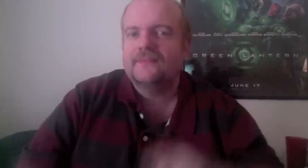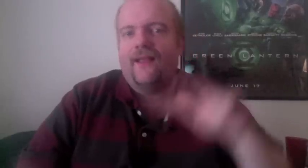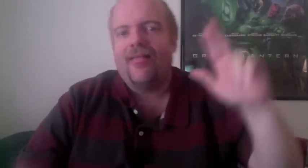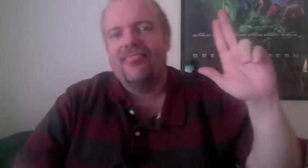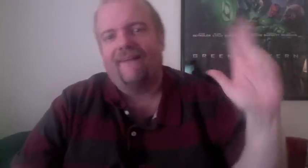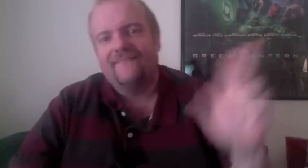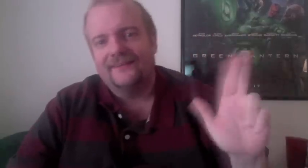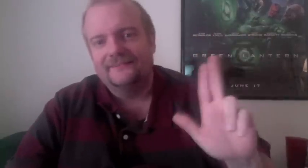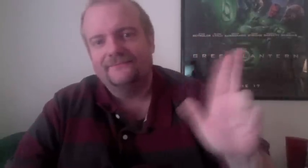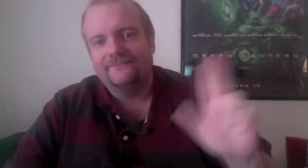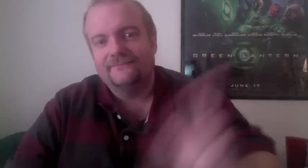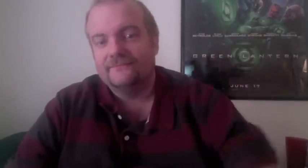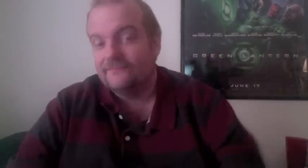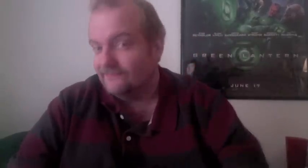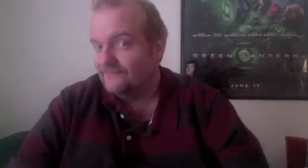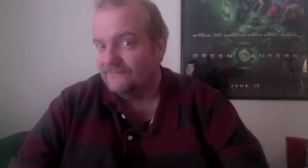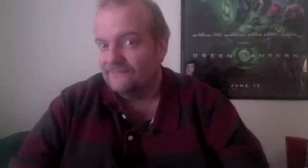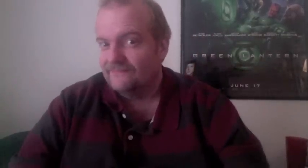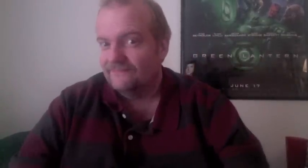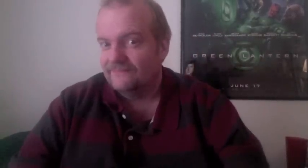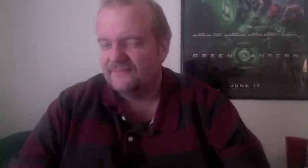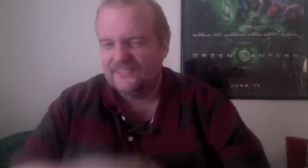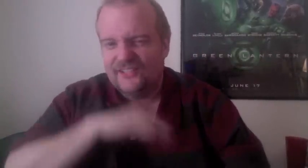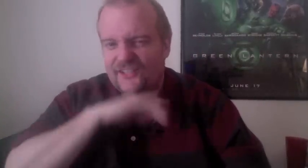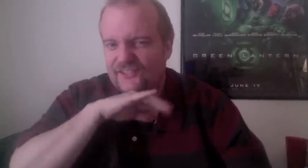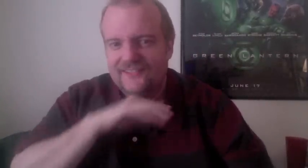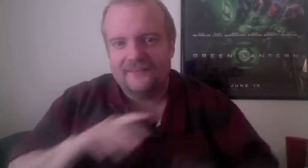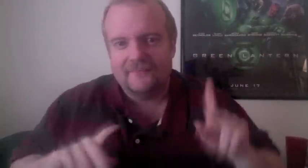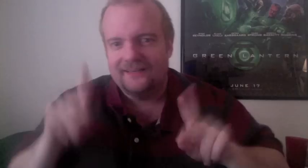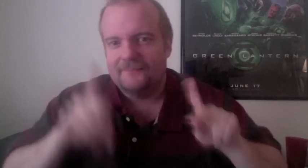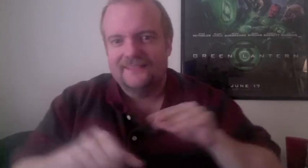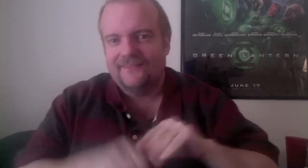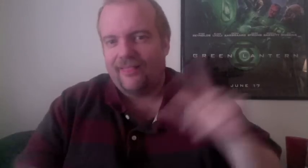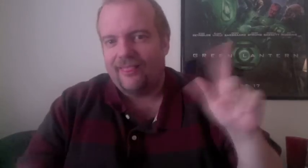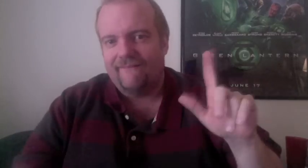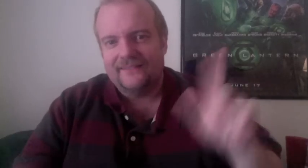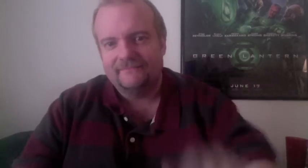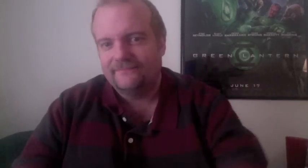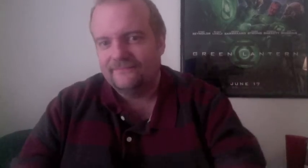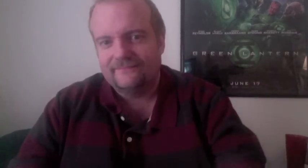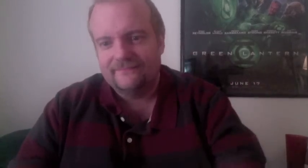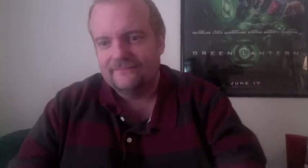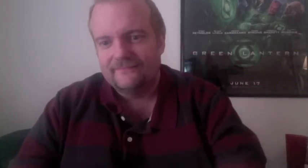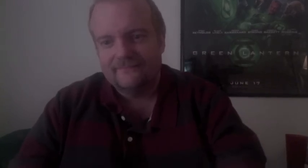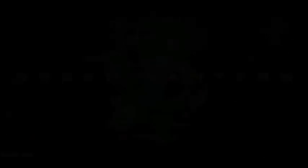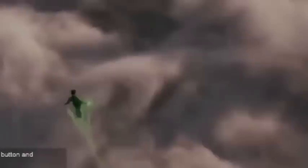That really kind of freaked us out. The investigative team showed us a video and there was a...